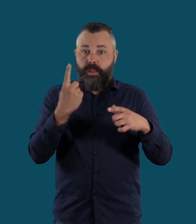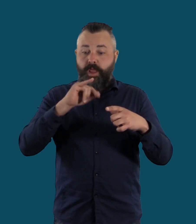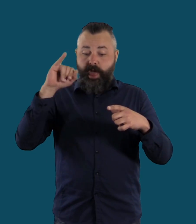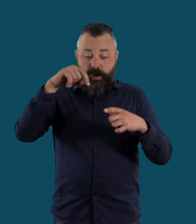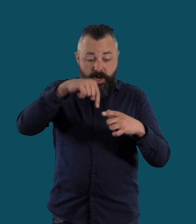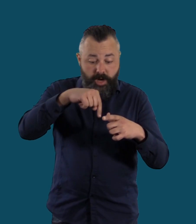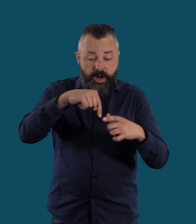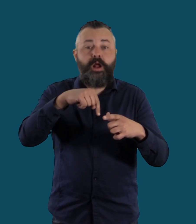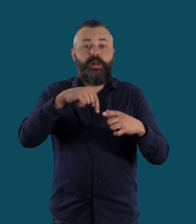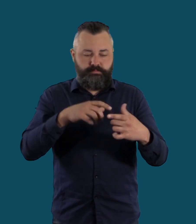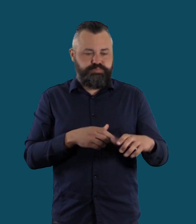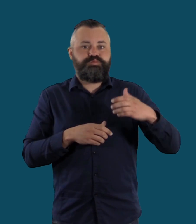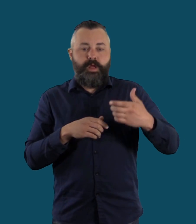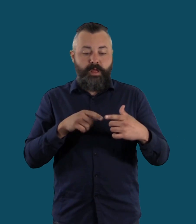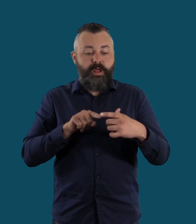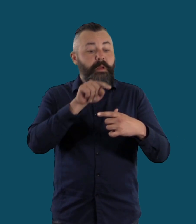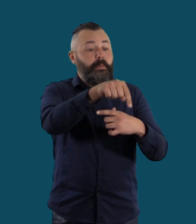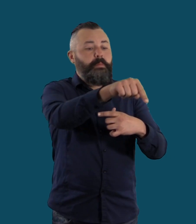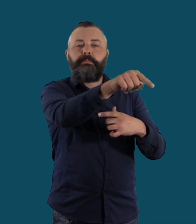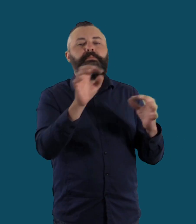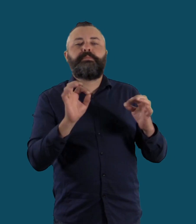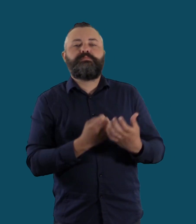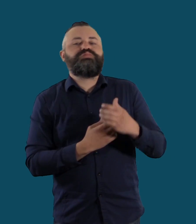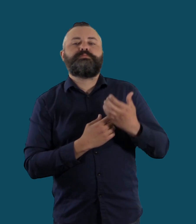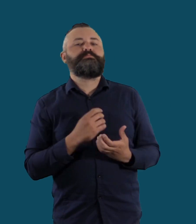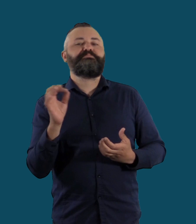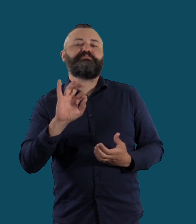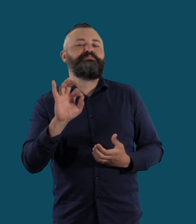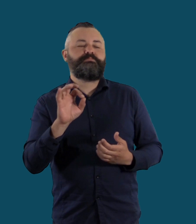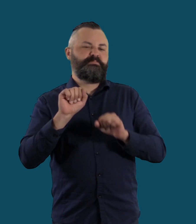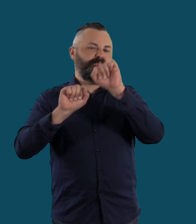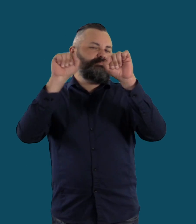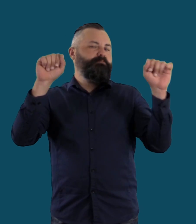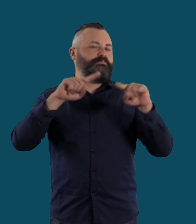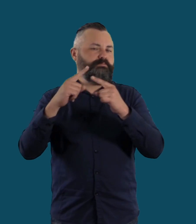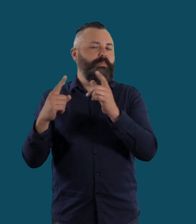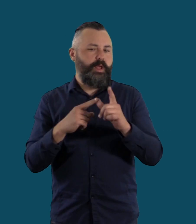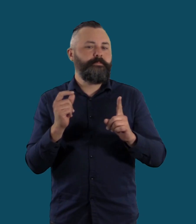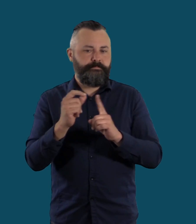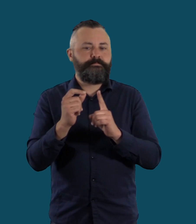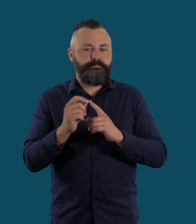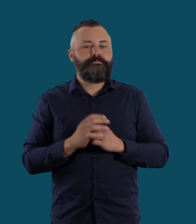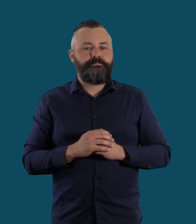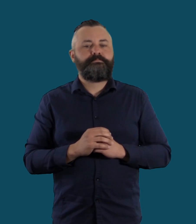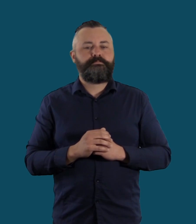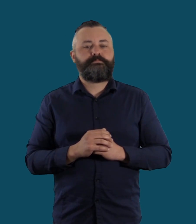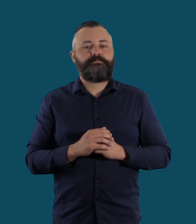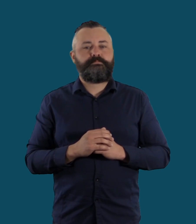This means that you will not be notified of alerts outside of the selected radius. Functionality will depend on what is offered by each different